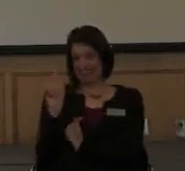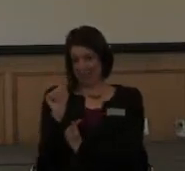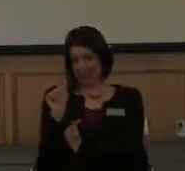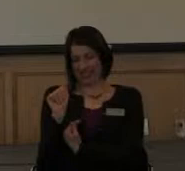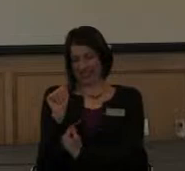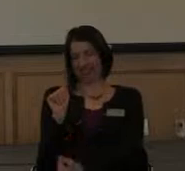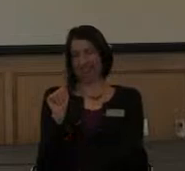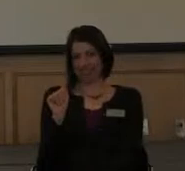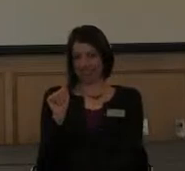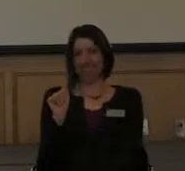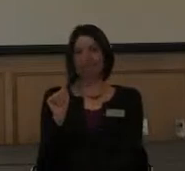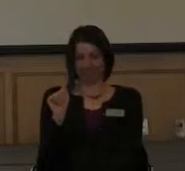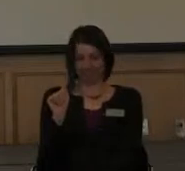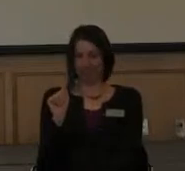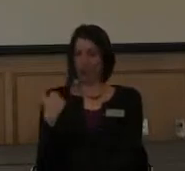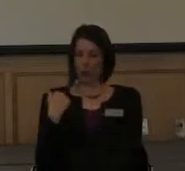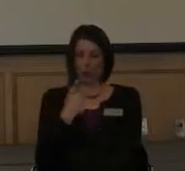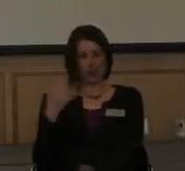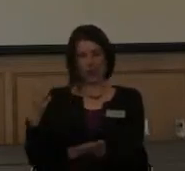lottery.